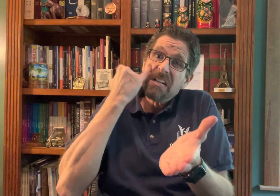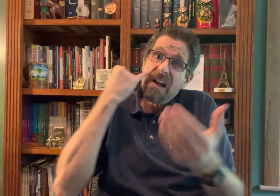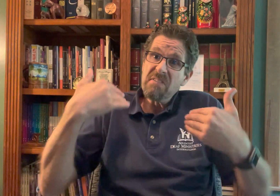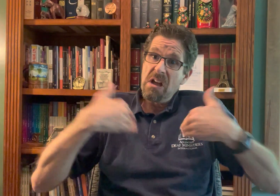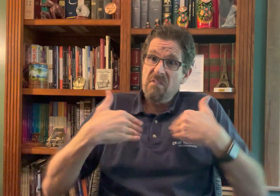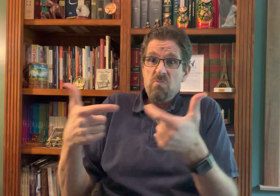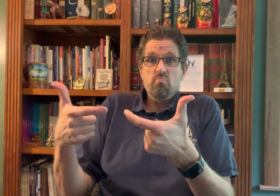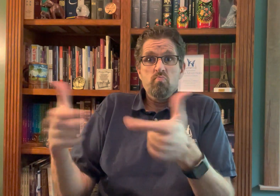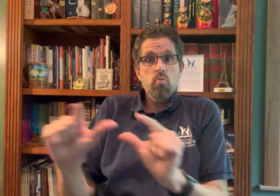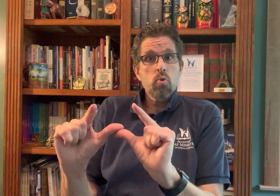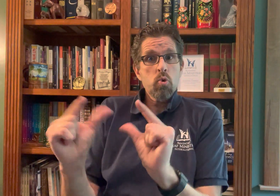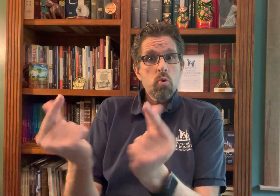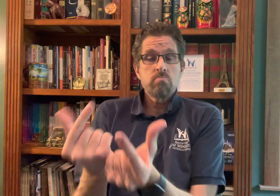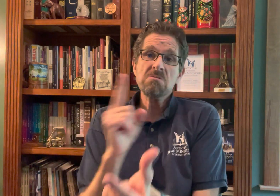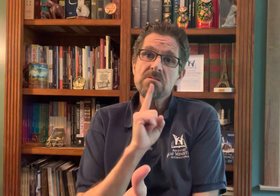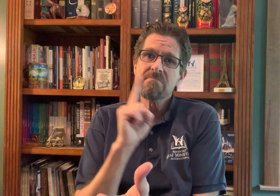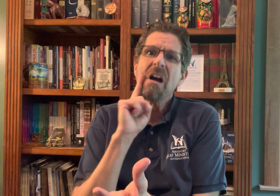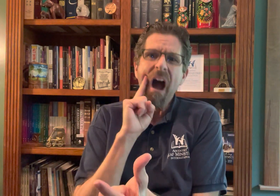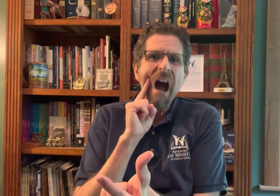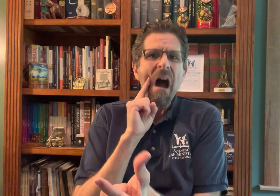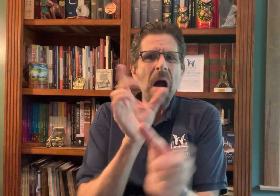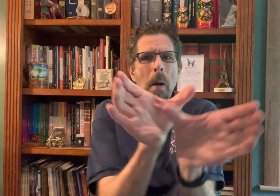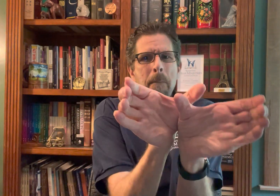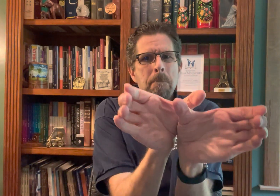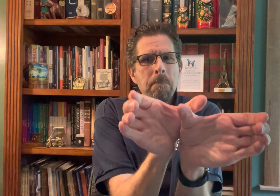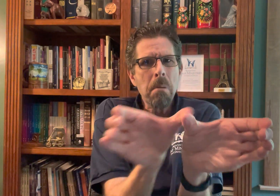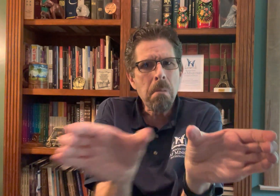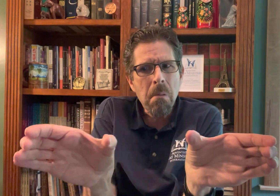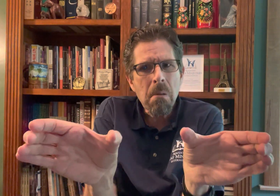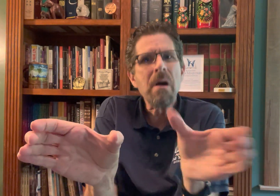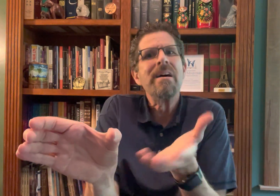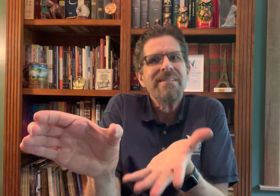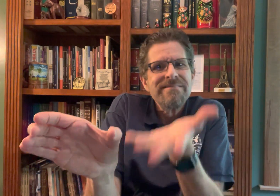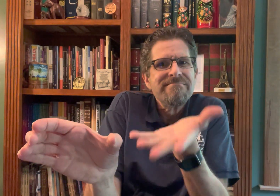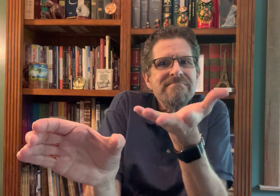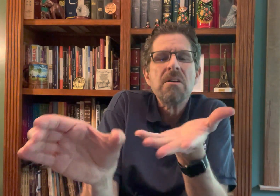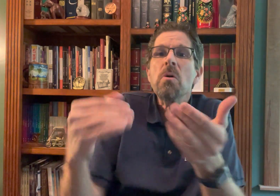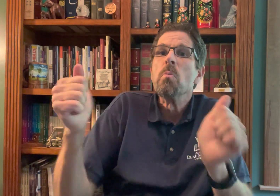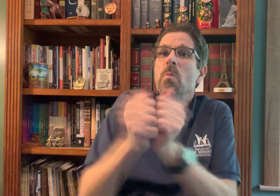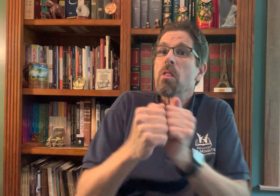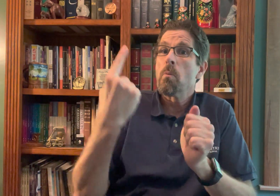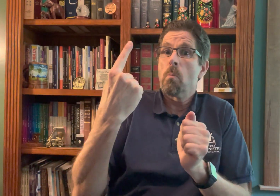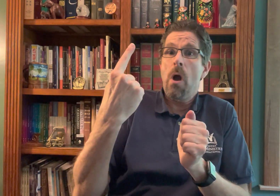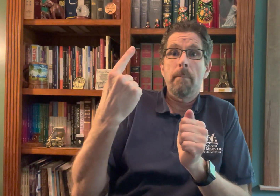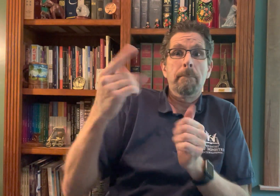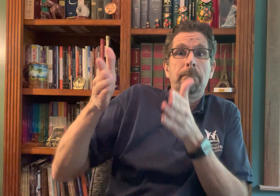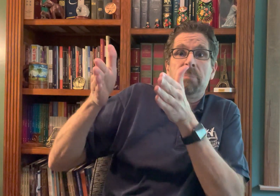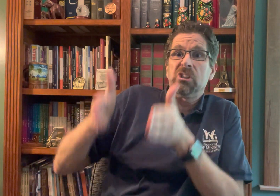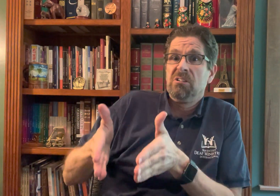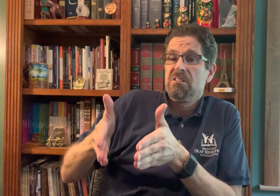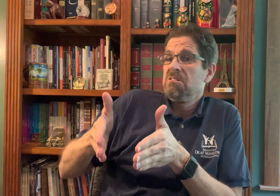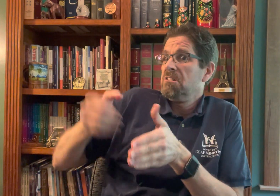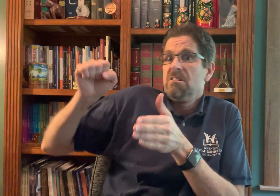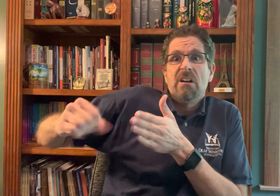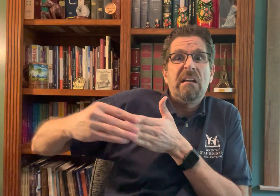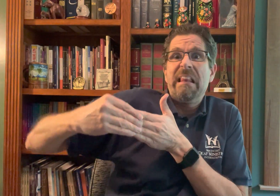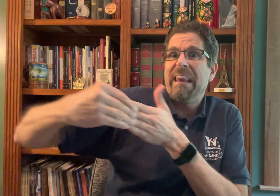raise their hand to try to be a part of. It goes much too fast for them to keep up. So with this understanding,